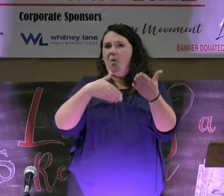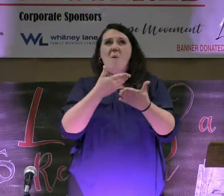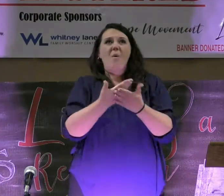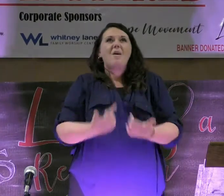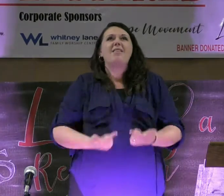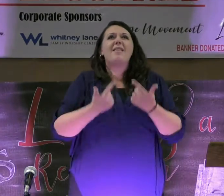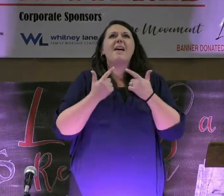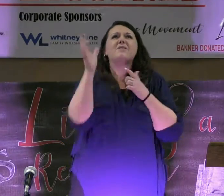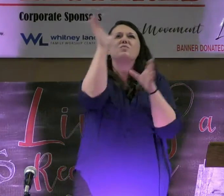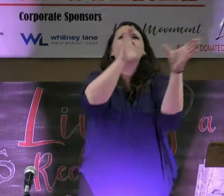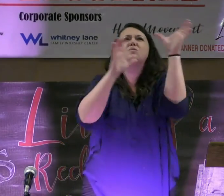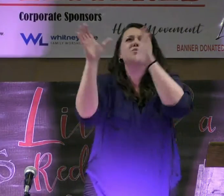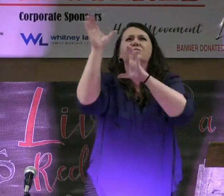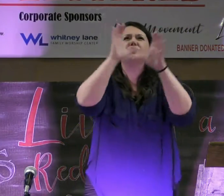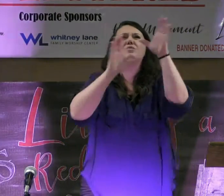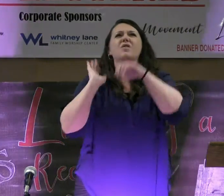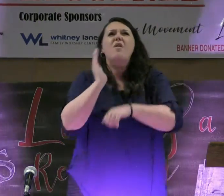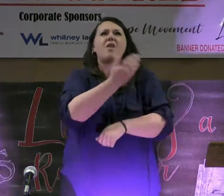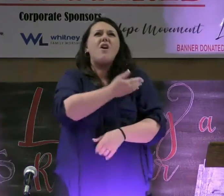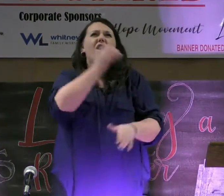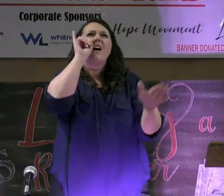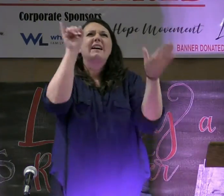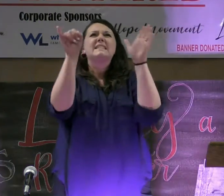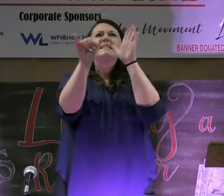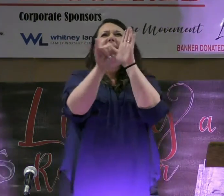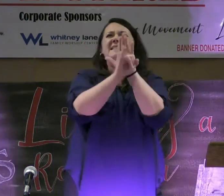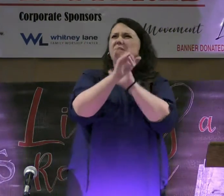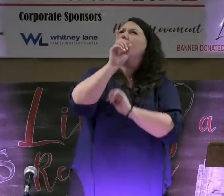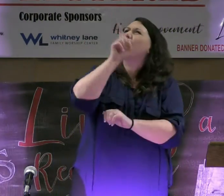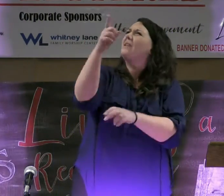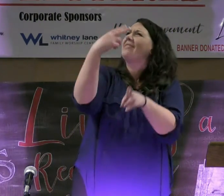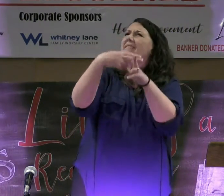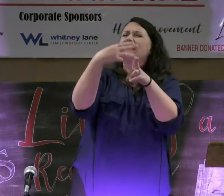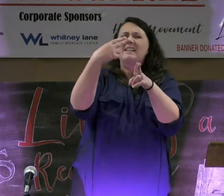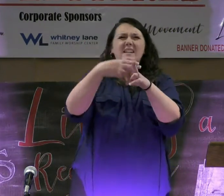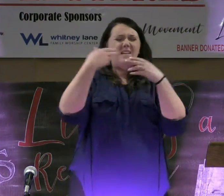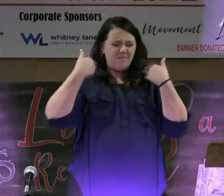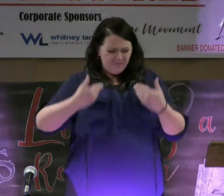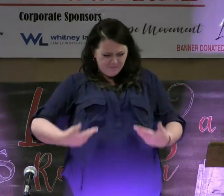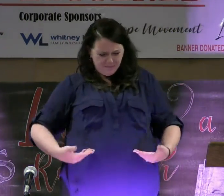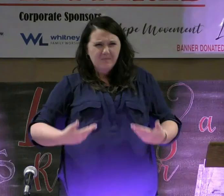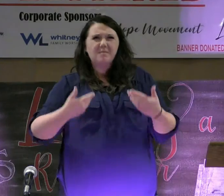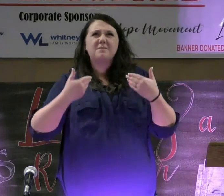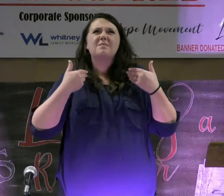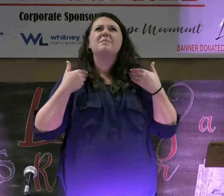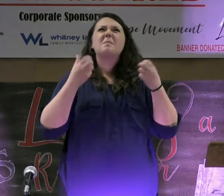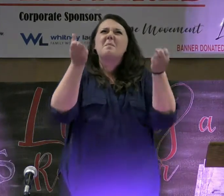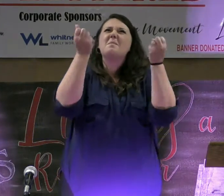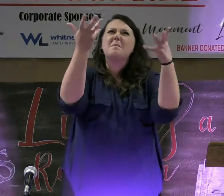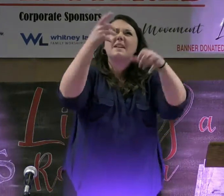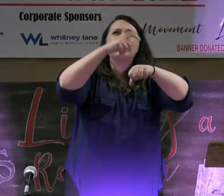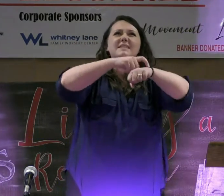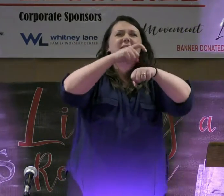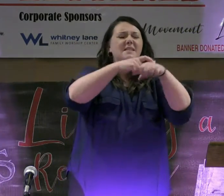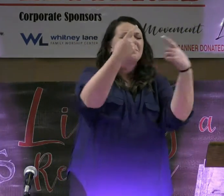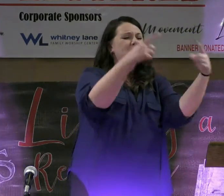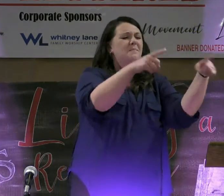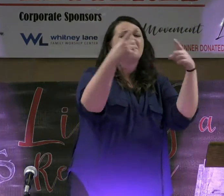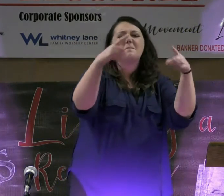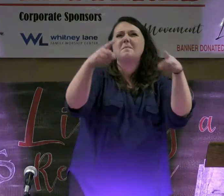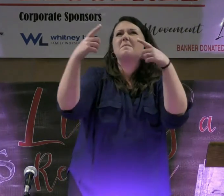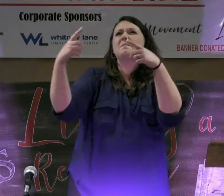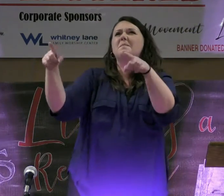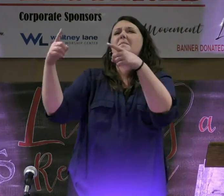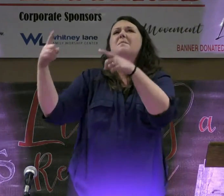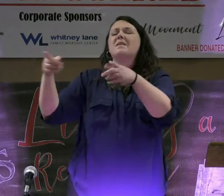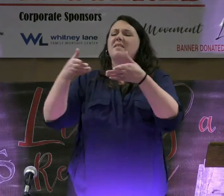searching for what our identity, what our real name was, that there'd be many moments in our lives where